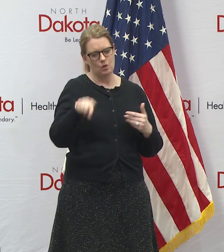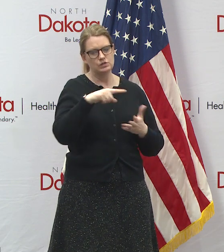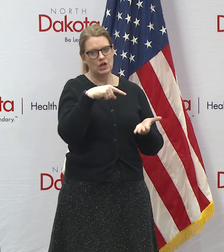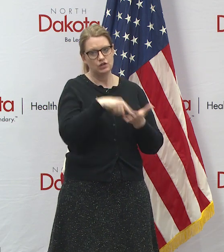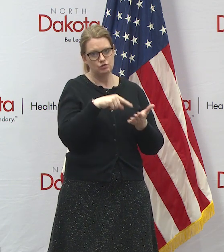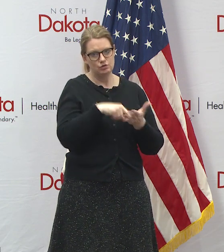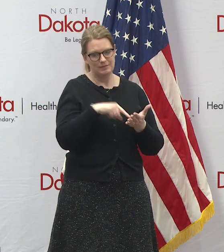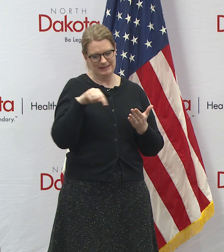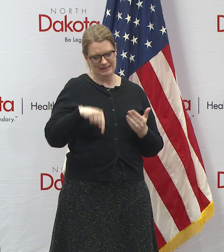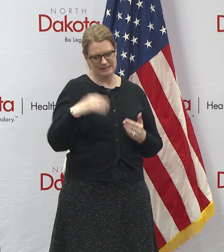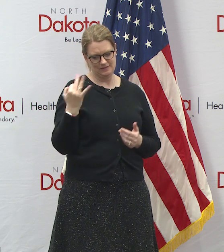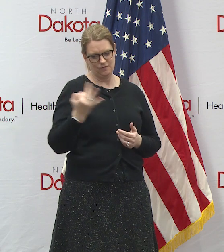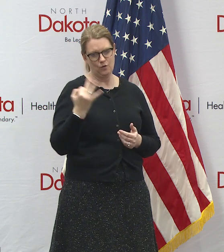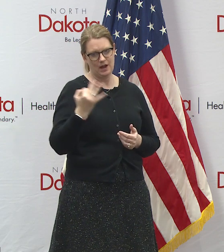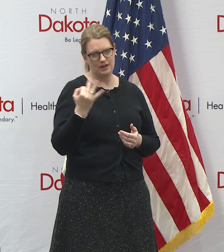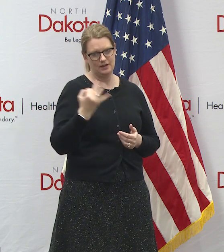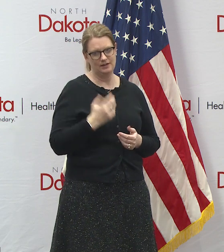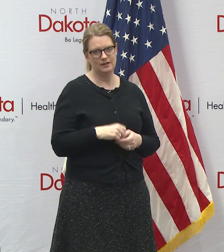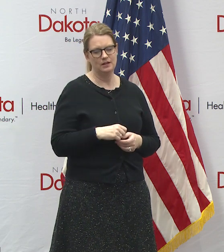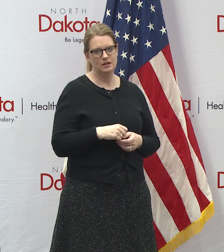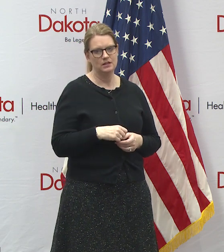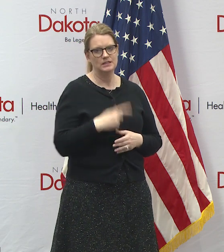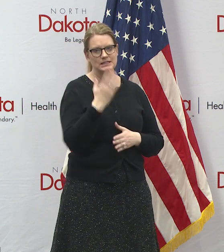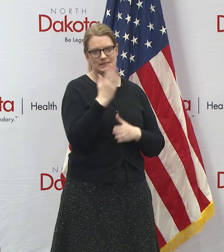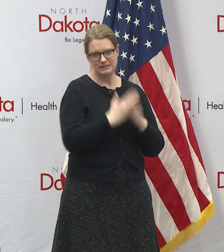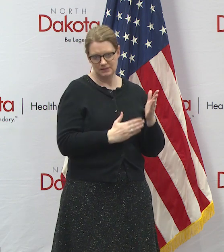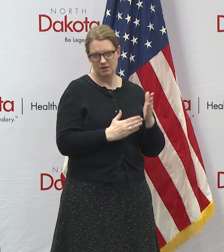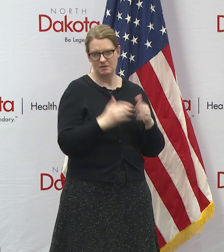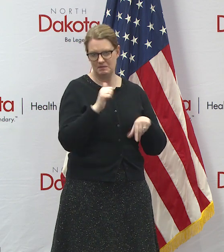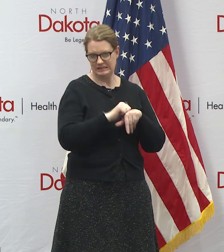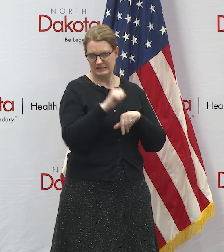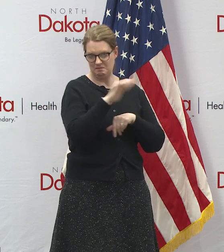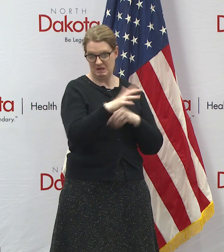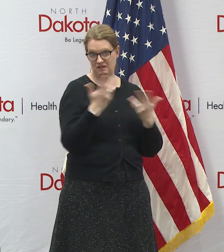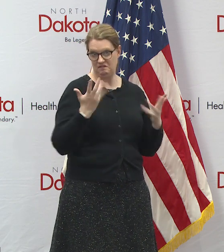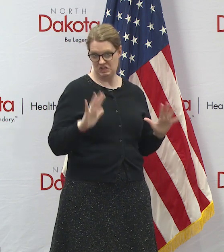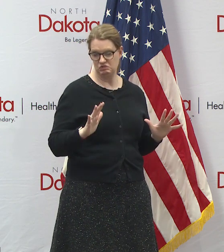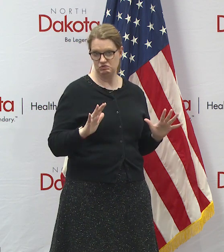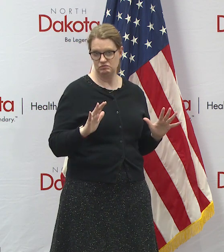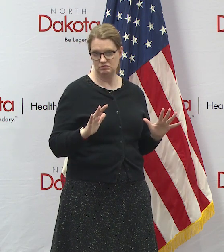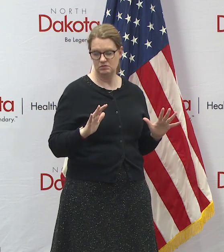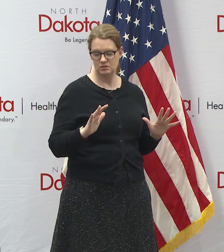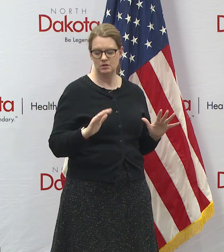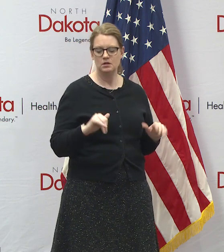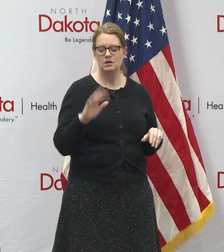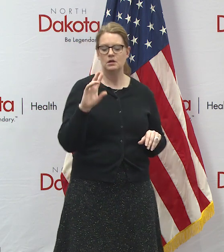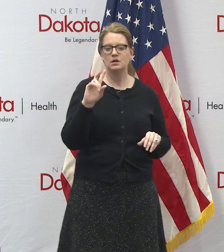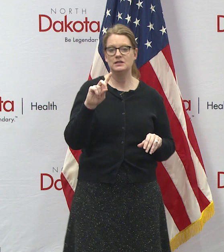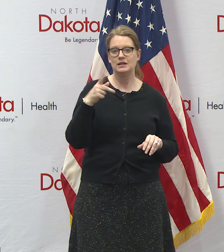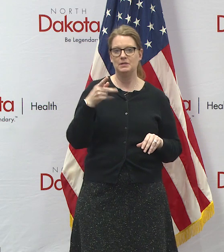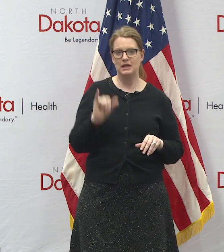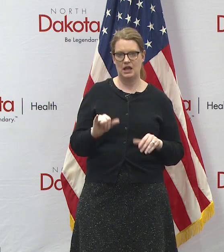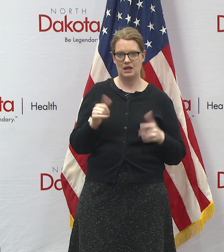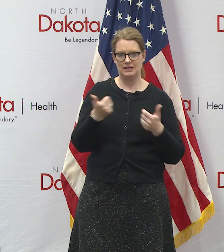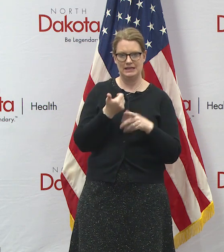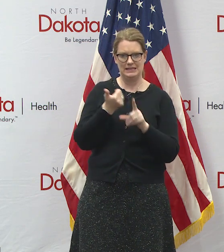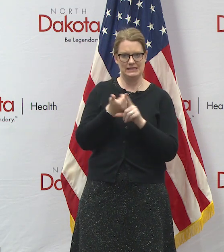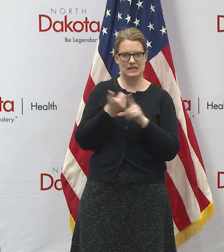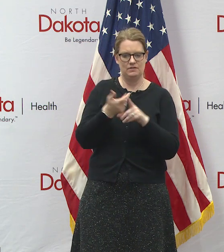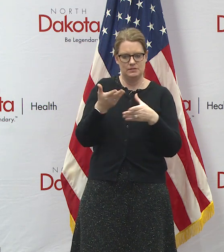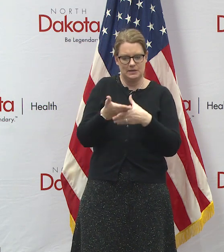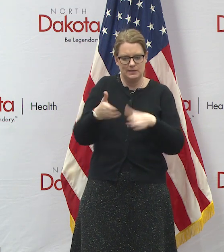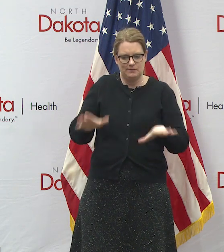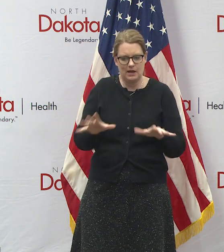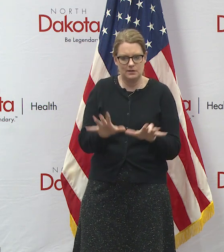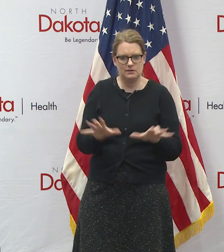by this friday uh some of them are have already been submitted uh dpi has been split into a set of teams